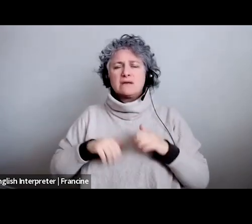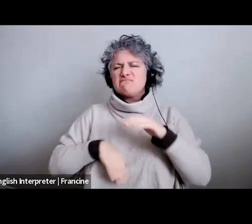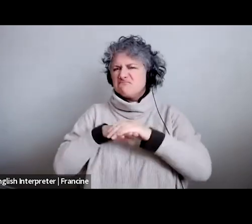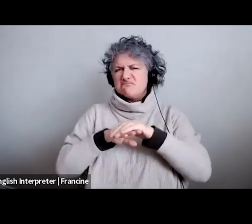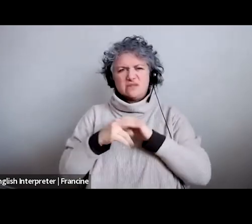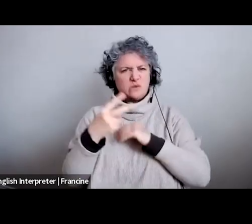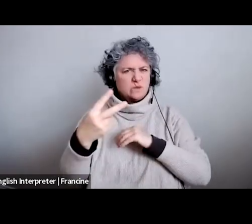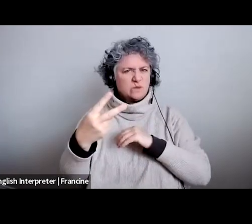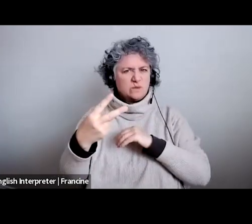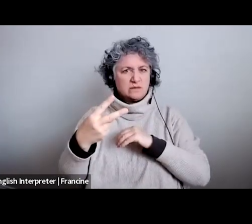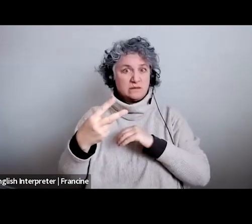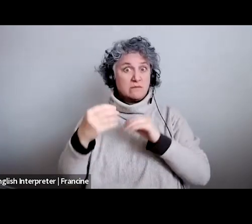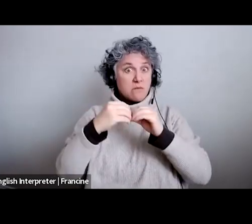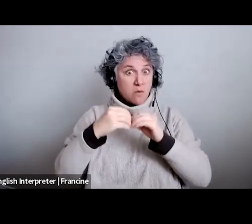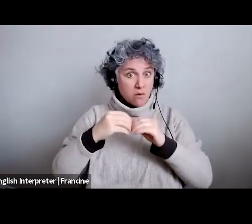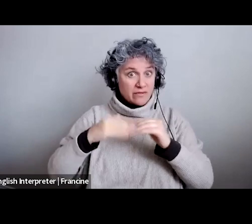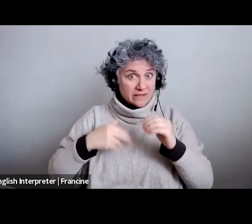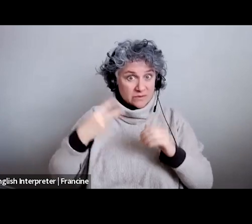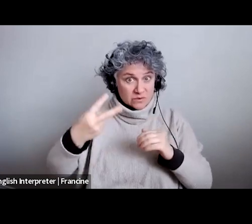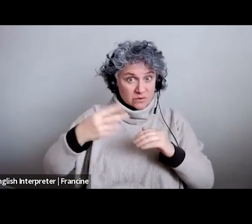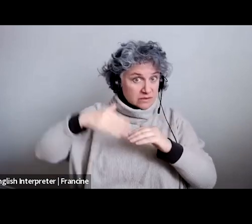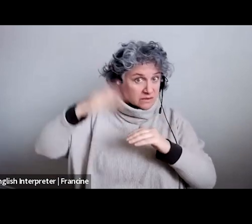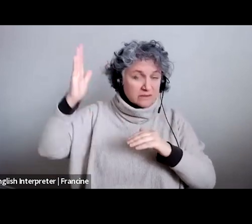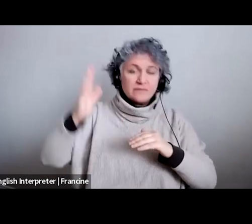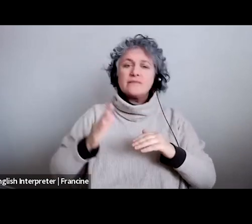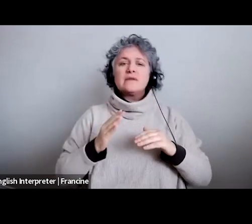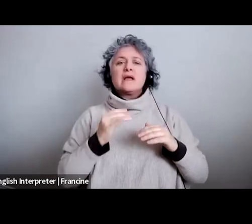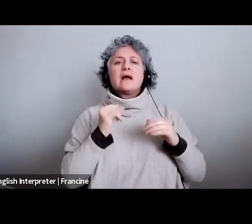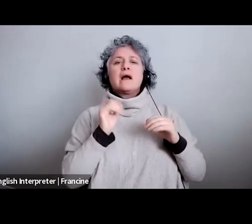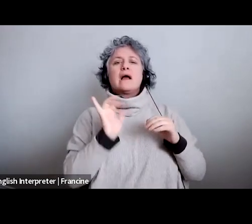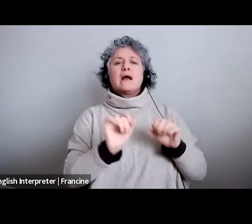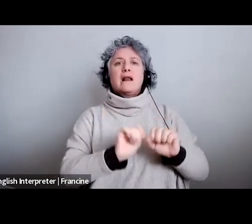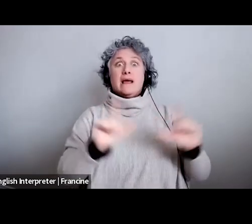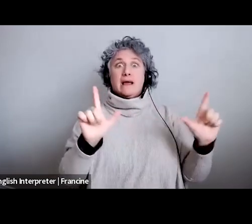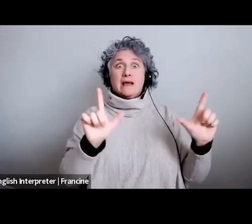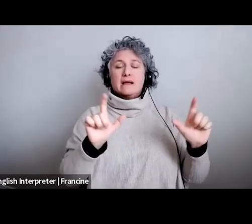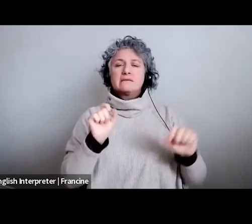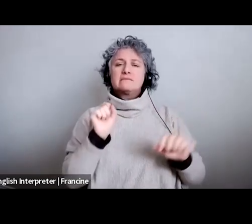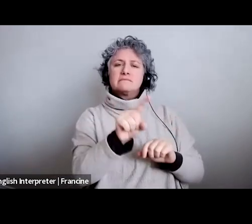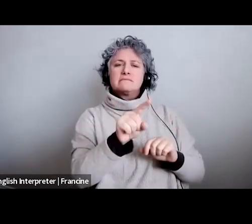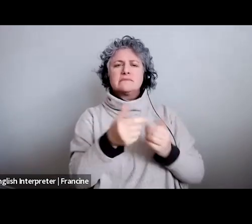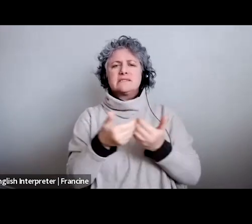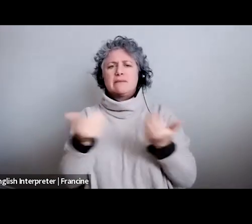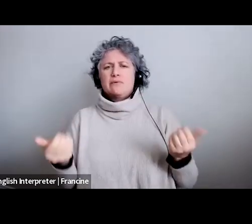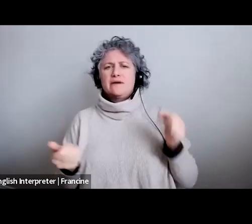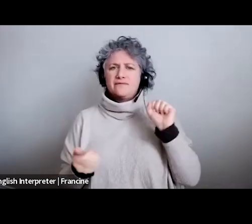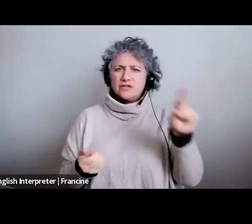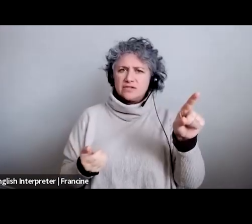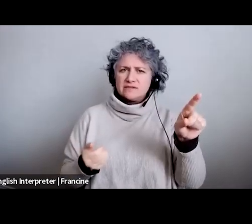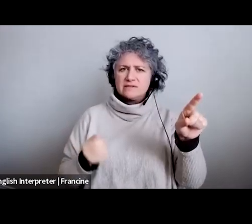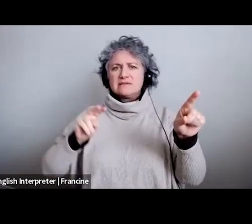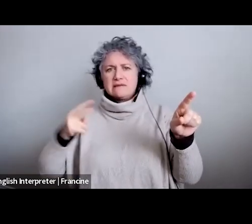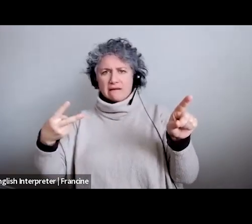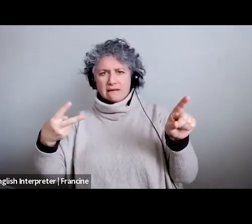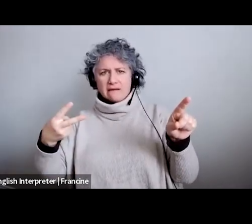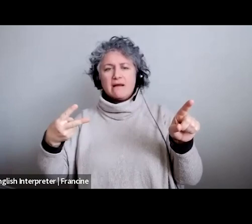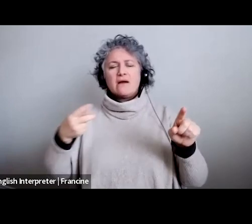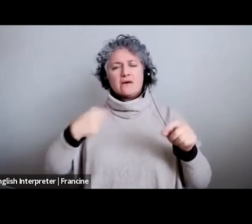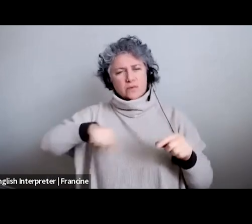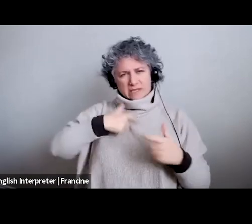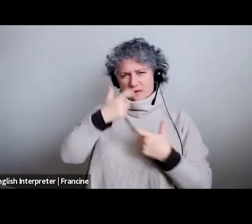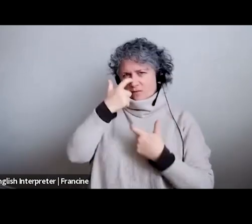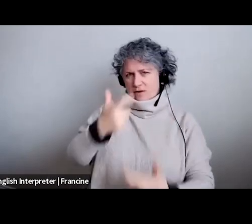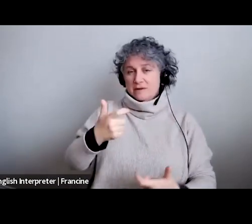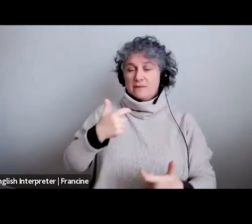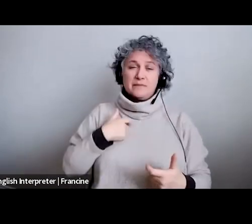okay and i would send them on separate links because then we can watch and then decide the amount of hours i've spent watching multiple